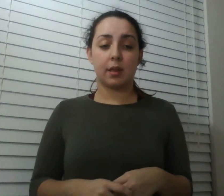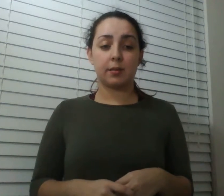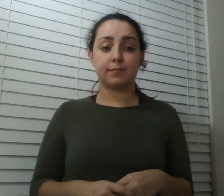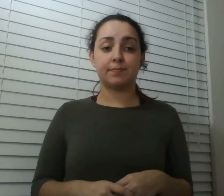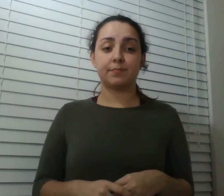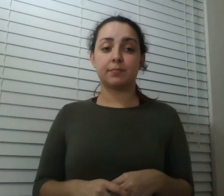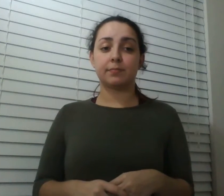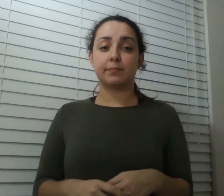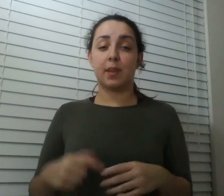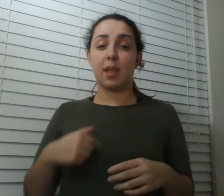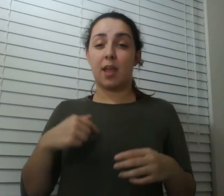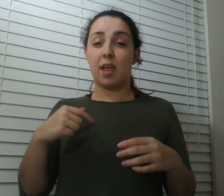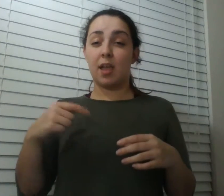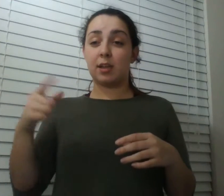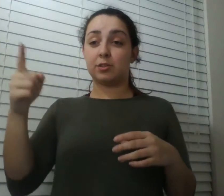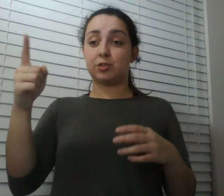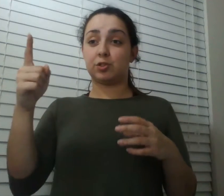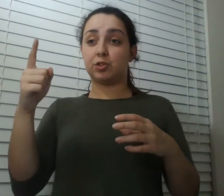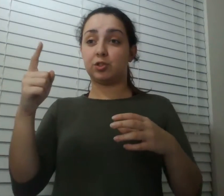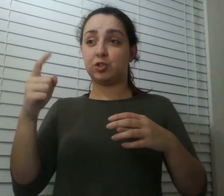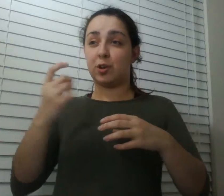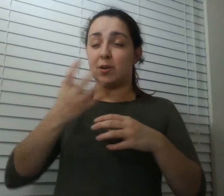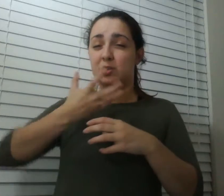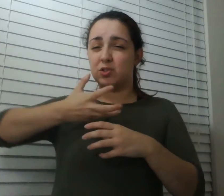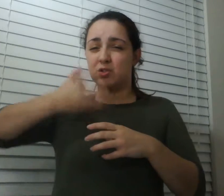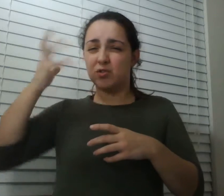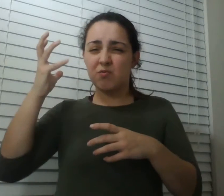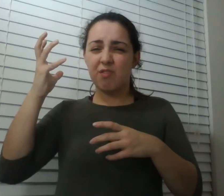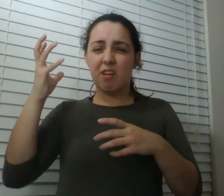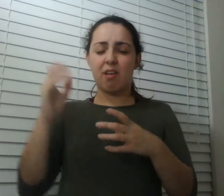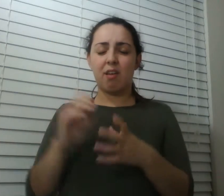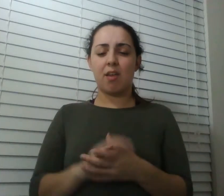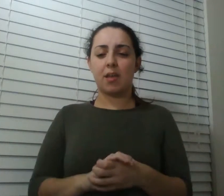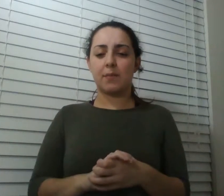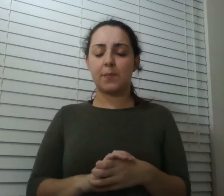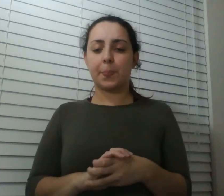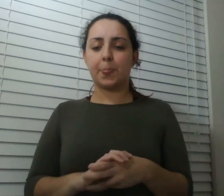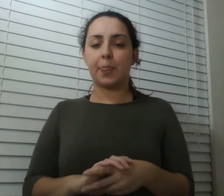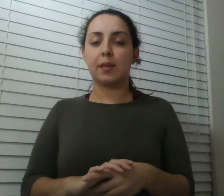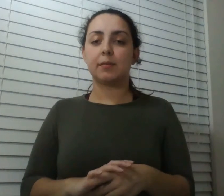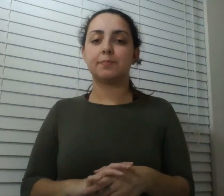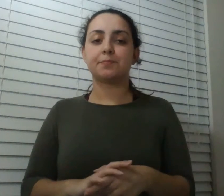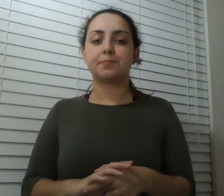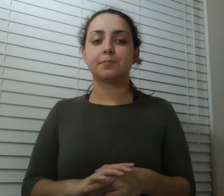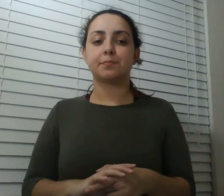unearthly and in these submissions it's usually at this point in the story where the woman either just